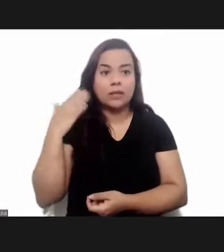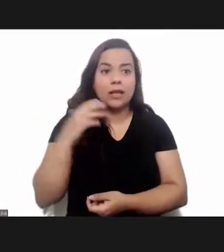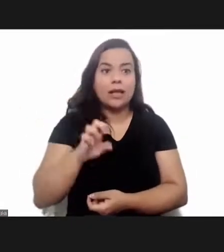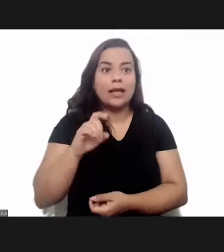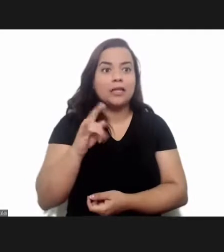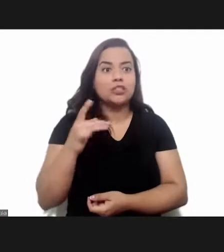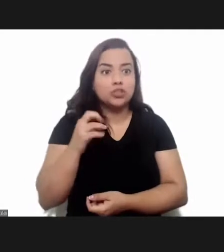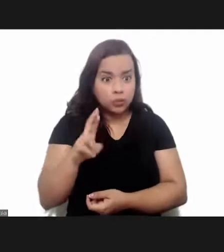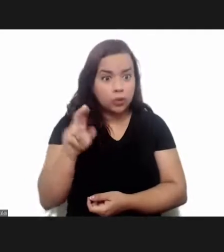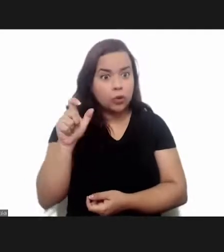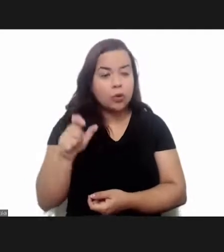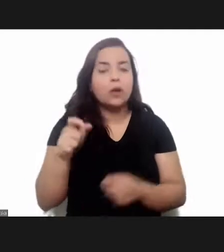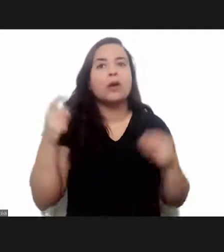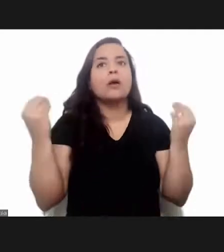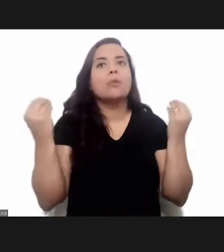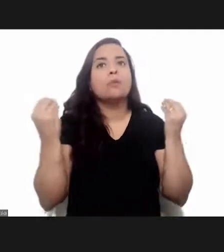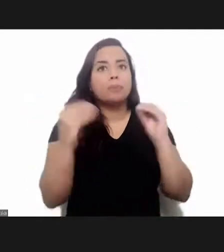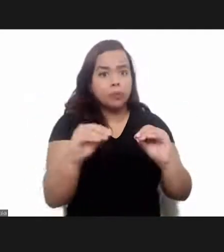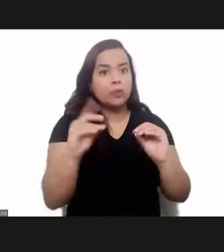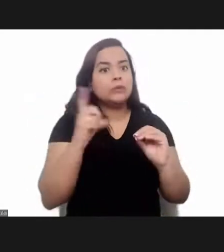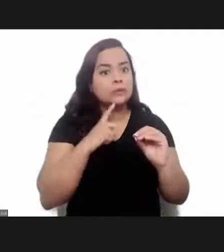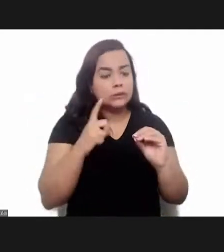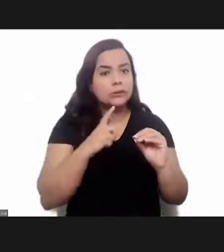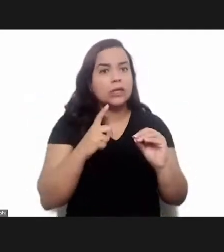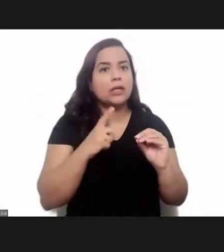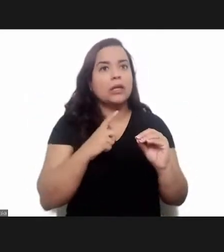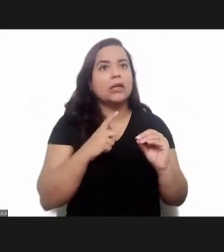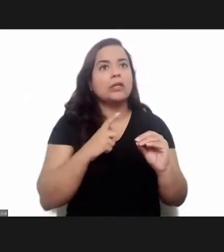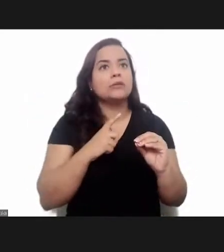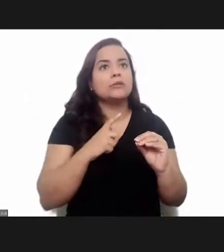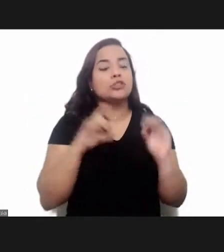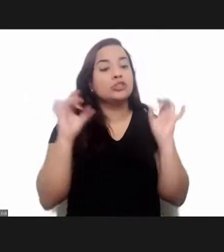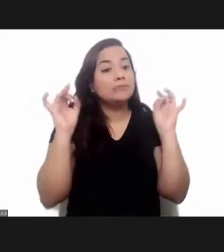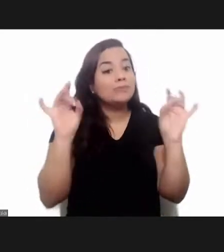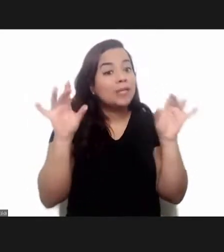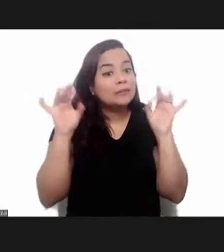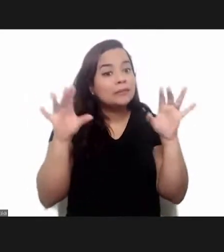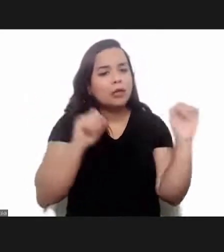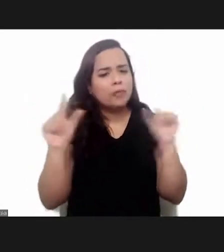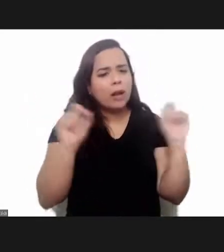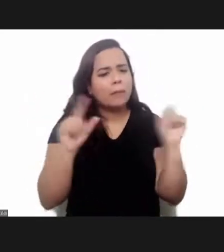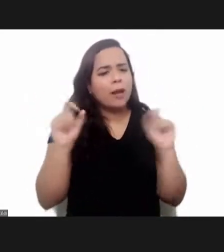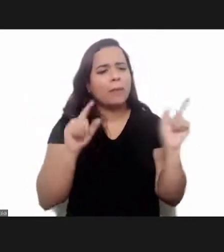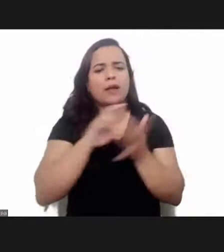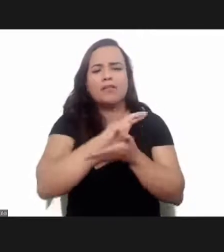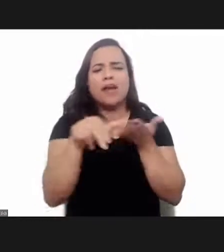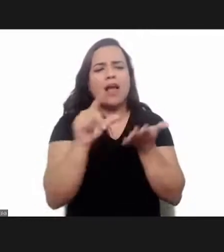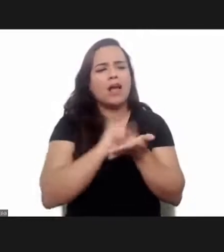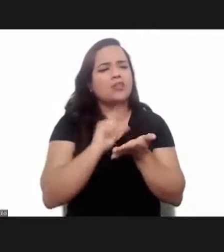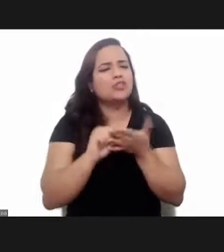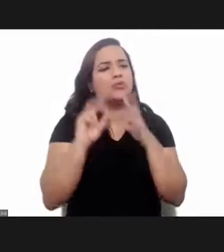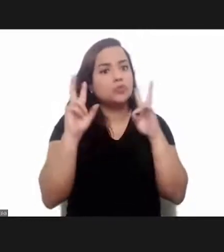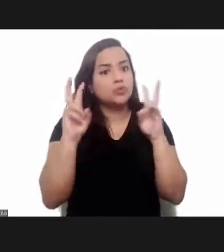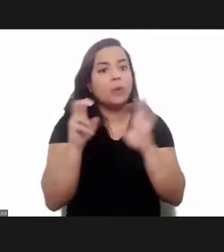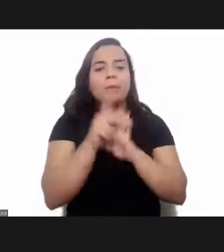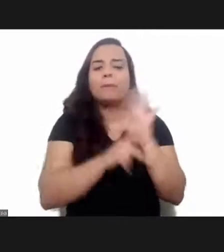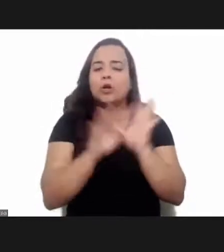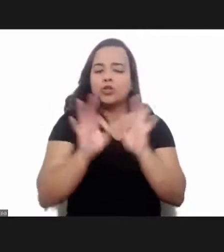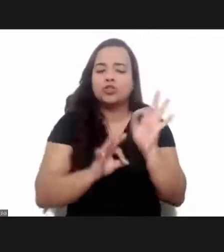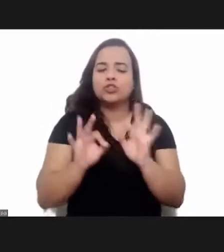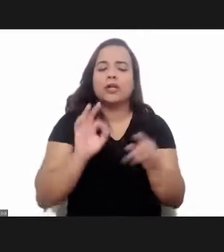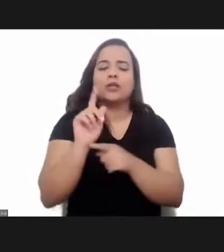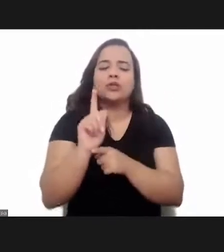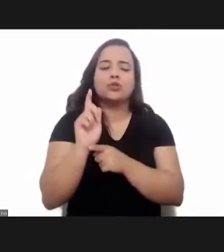the editor at the time and they published a series a special series of articles on the genome